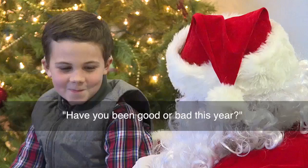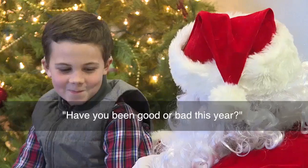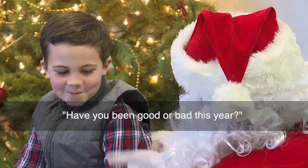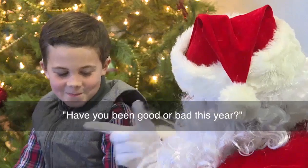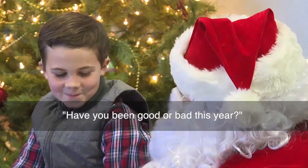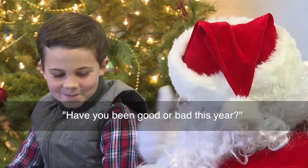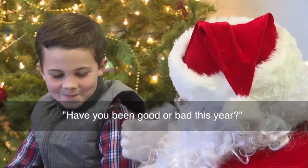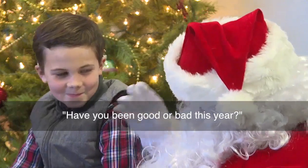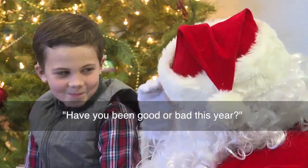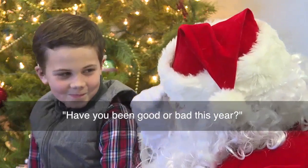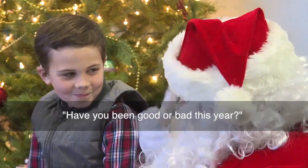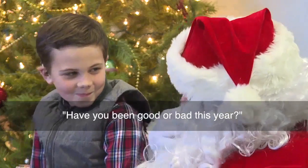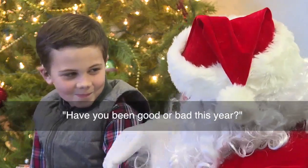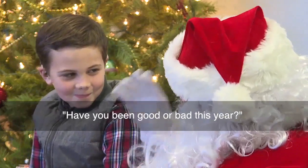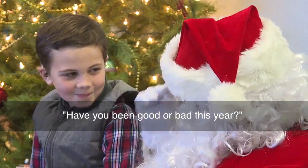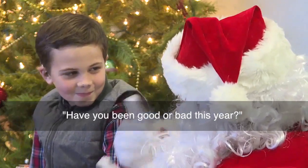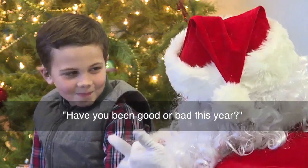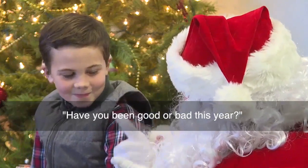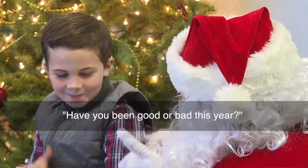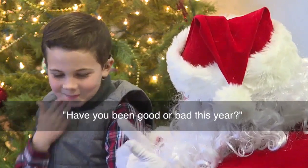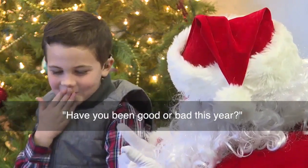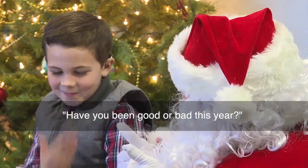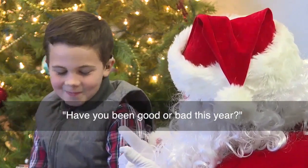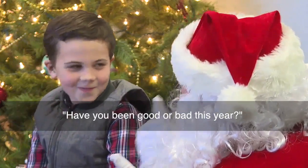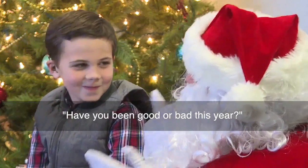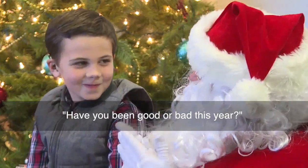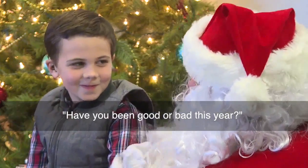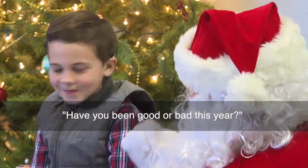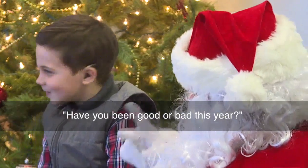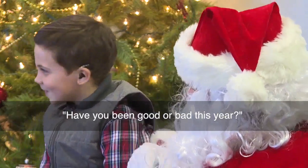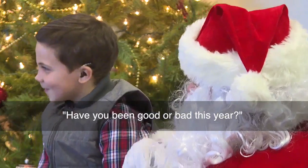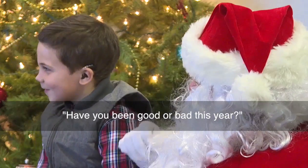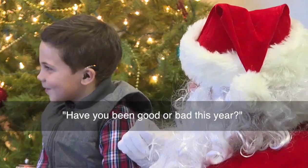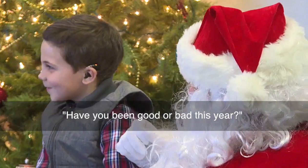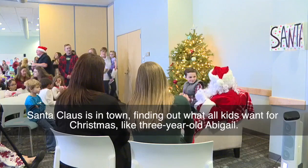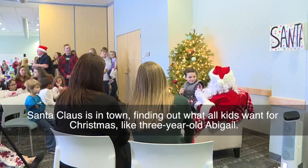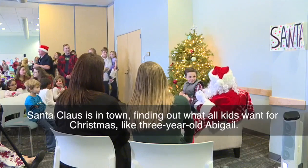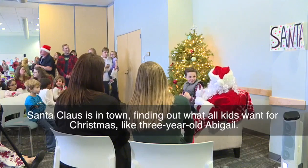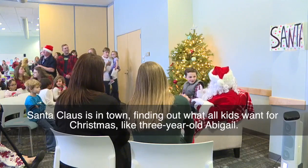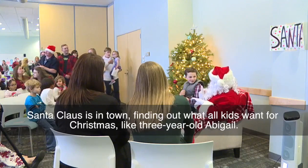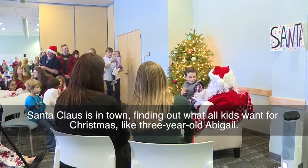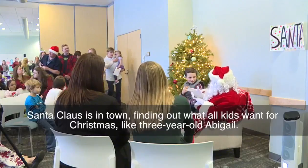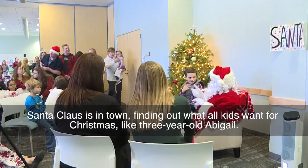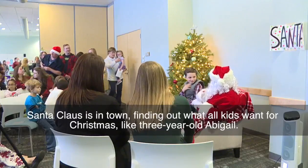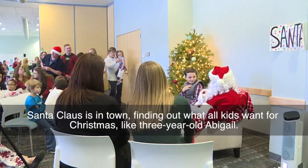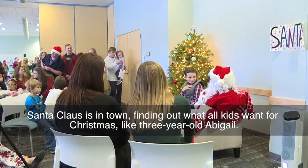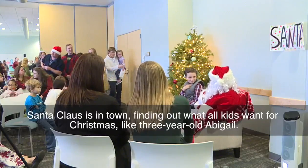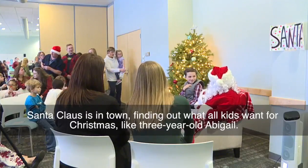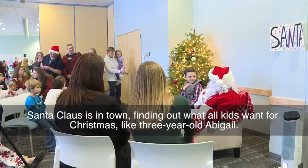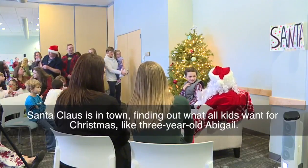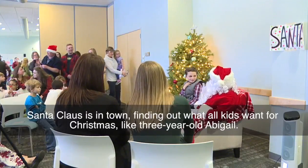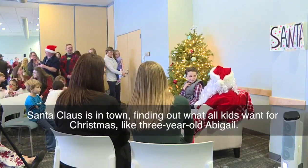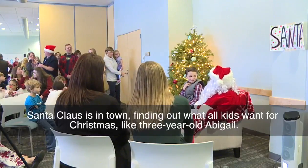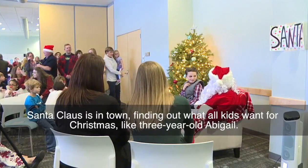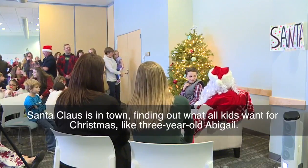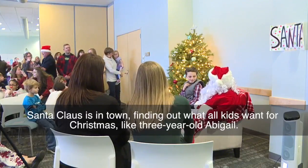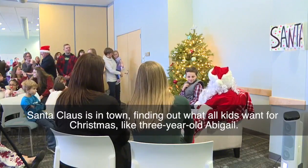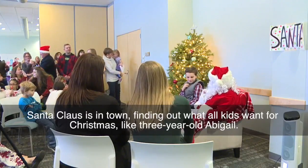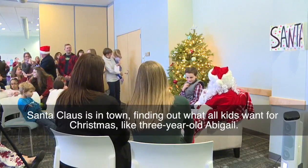Have you been good or bad this year? I've been good. Very good. Santa Claus is in town, finding out what all